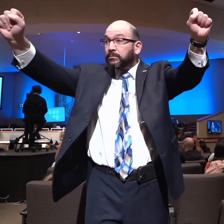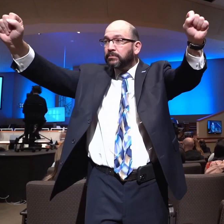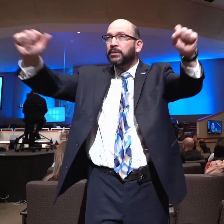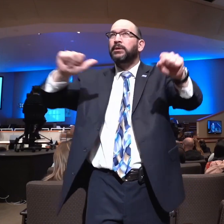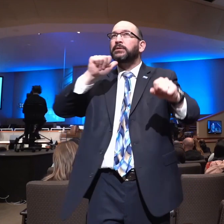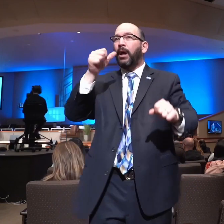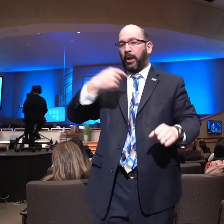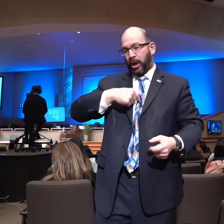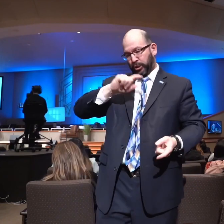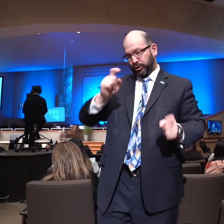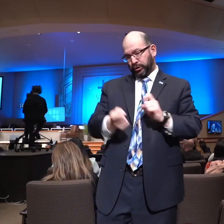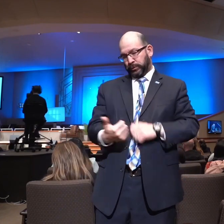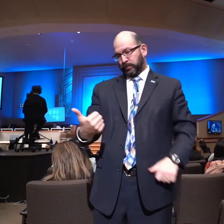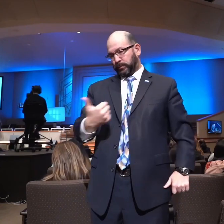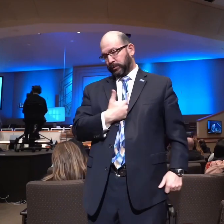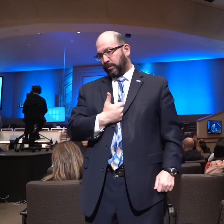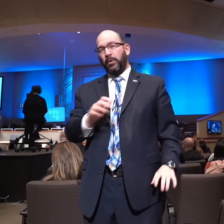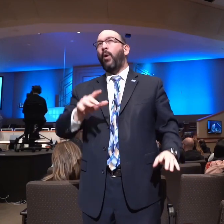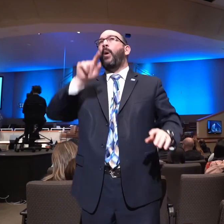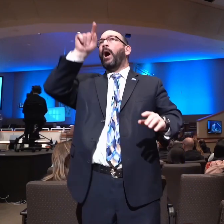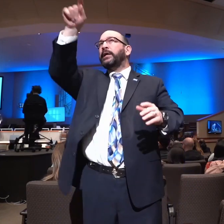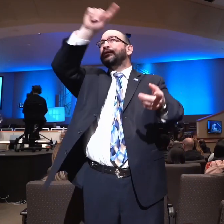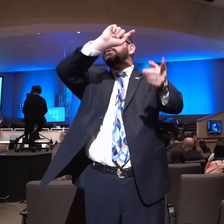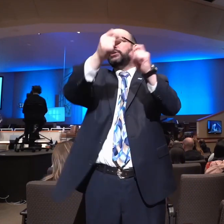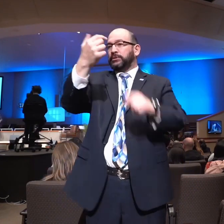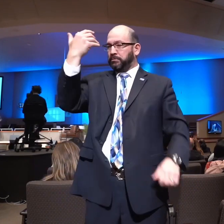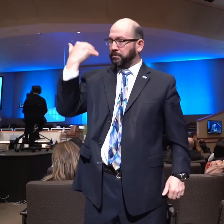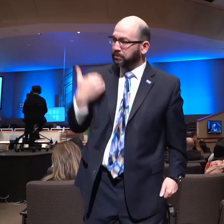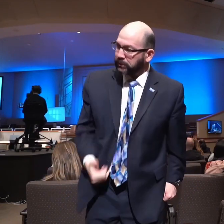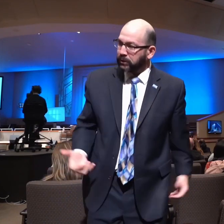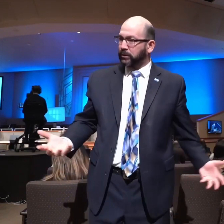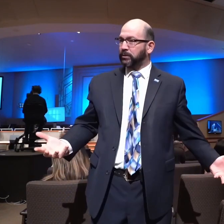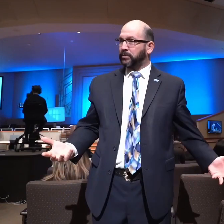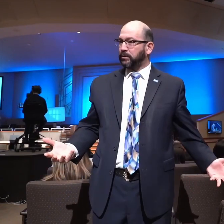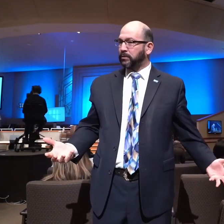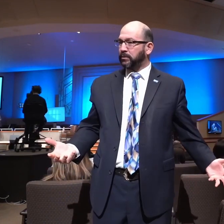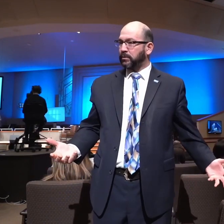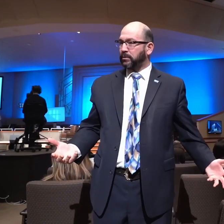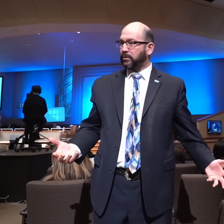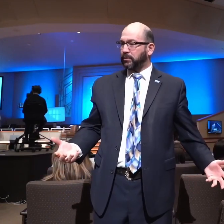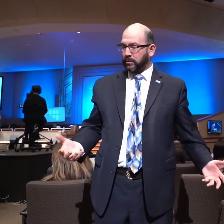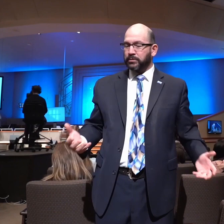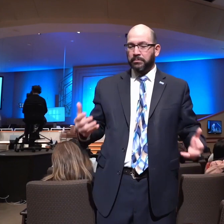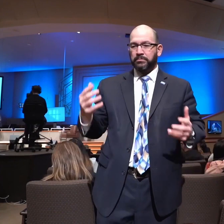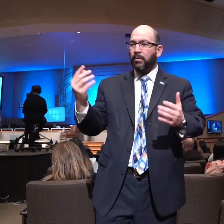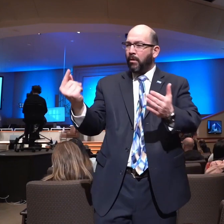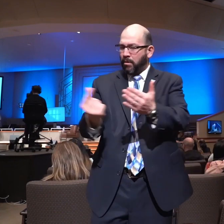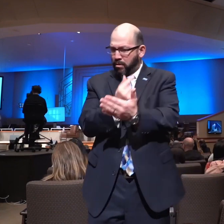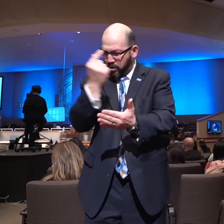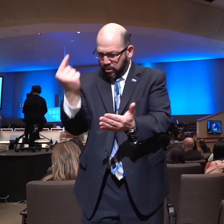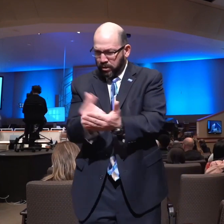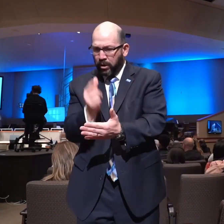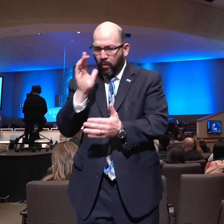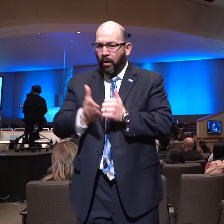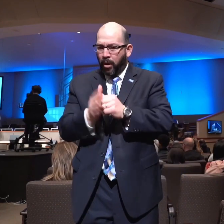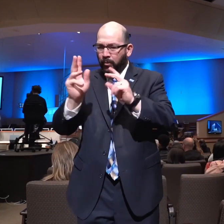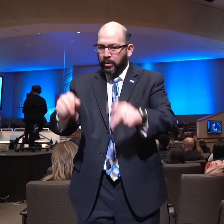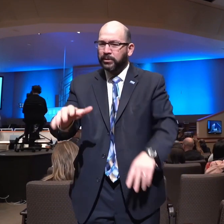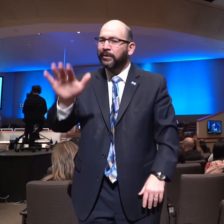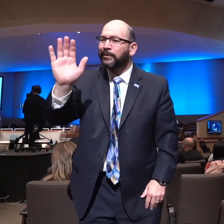Criswell said the Holy Spirit leads a man from his own reformations away from his own good works, away from his own pride and boasting of the worth of his own